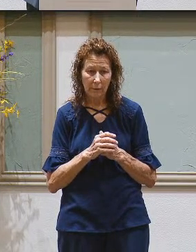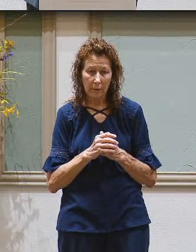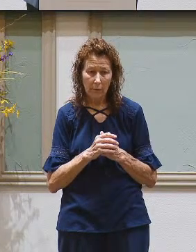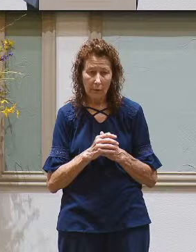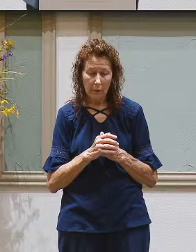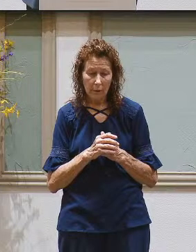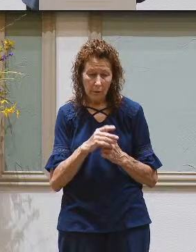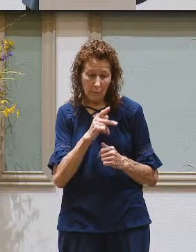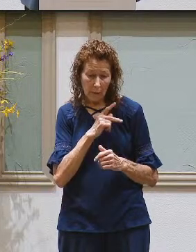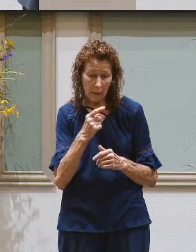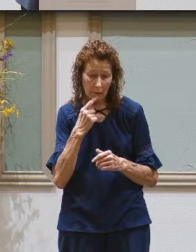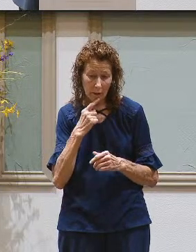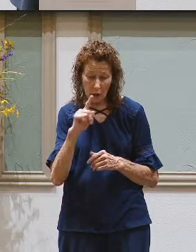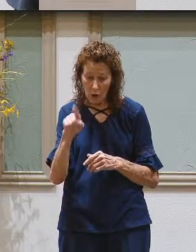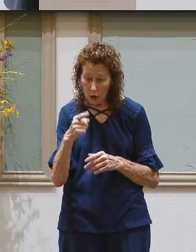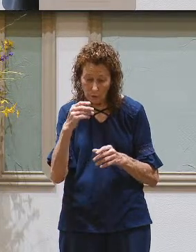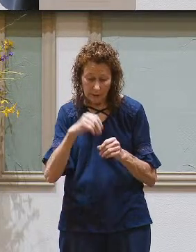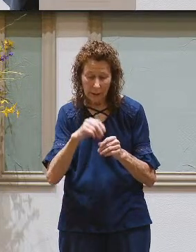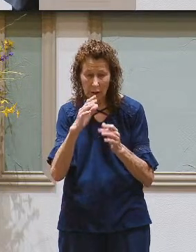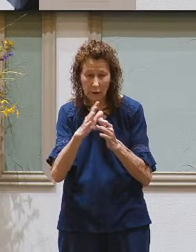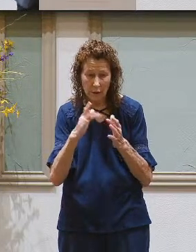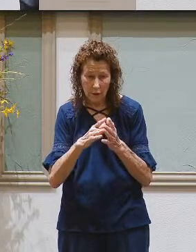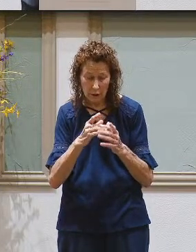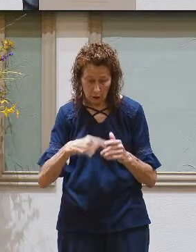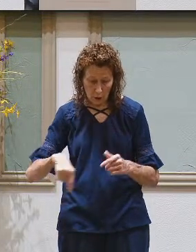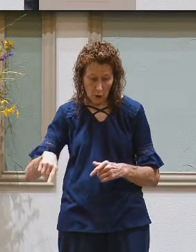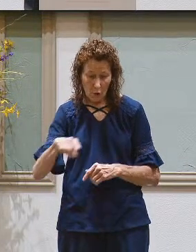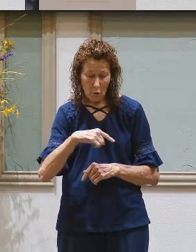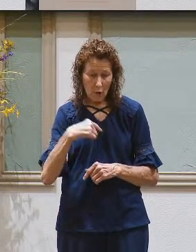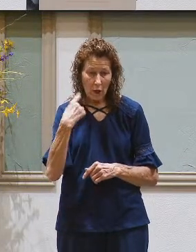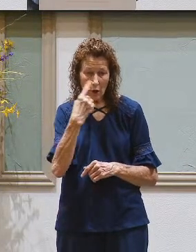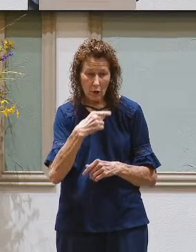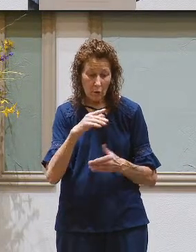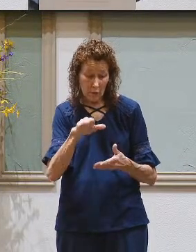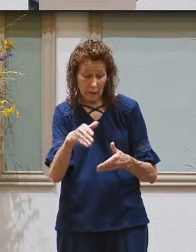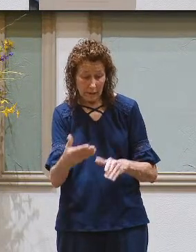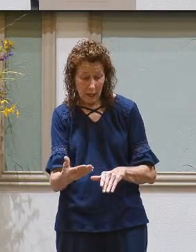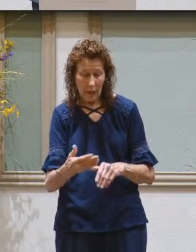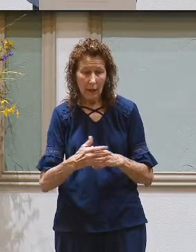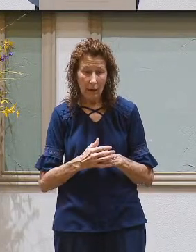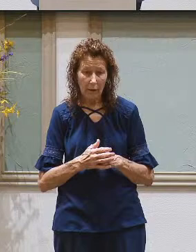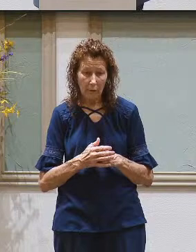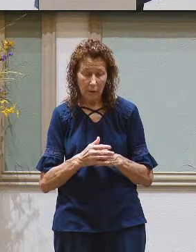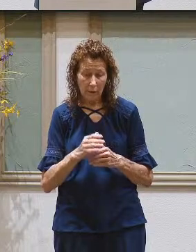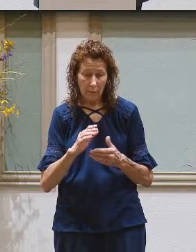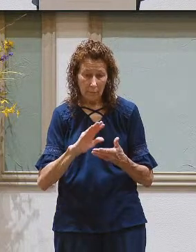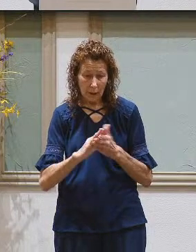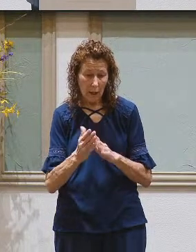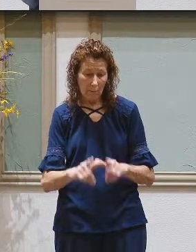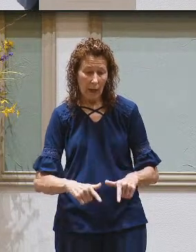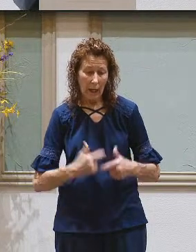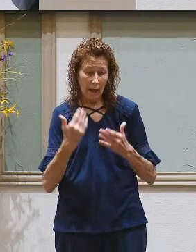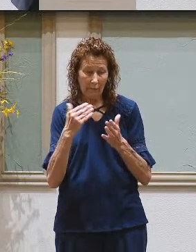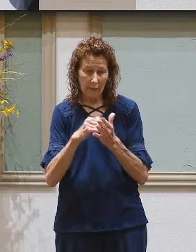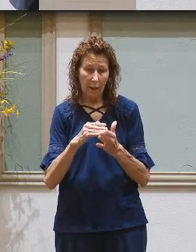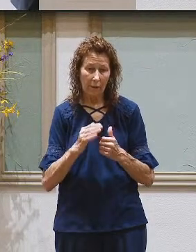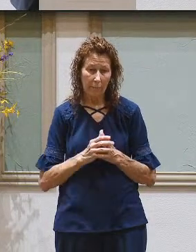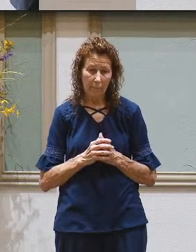Paul says that only in Jesus are we who are dead brought back to life.